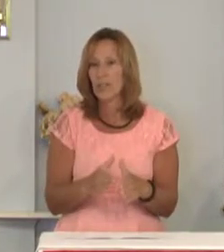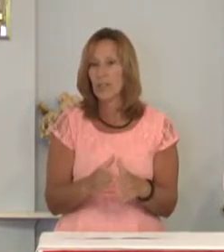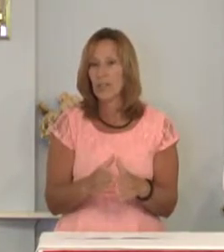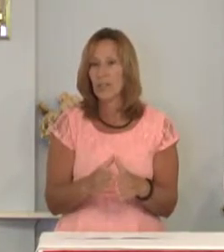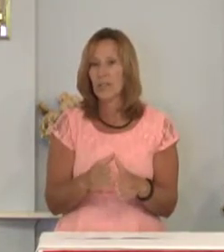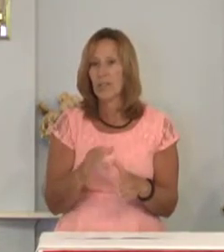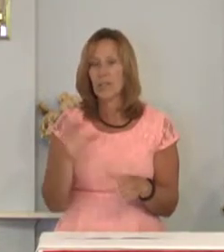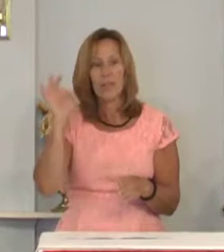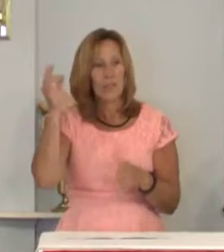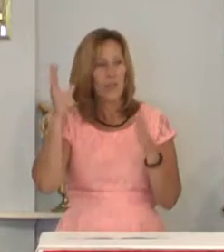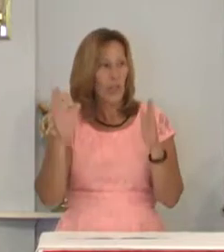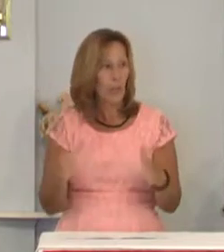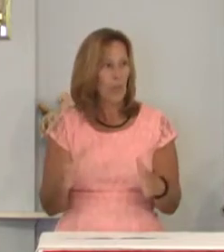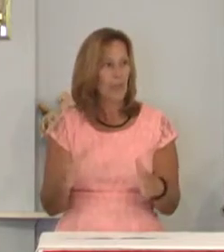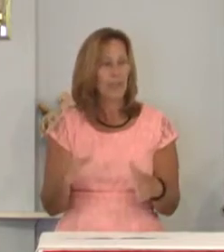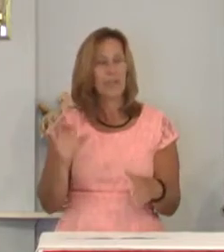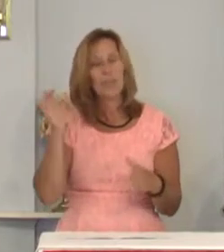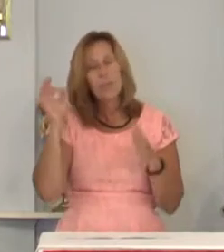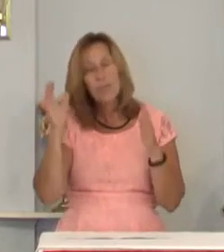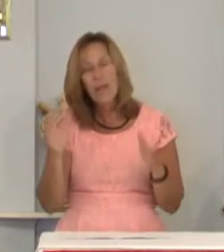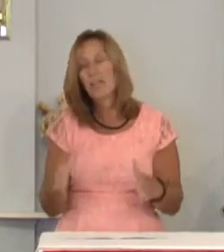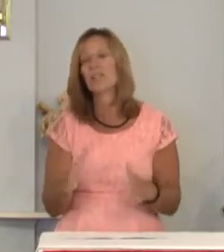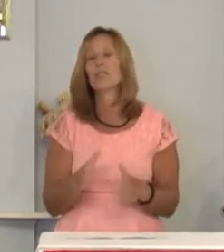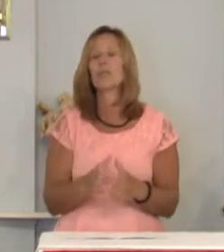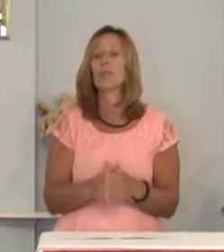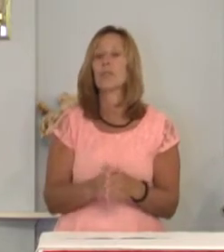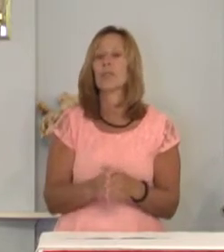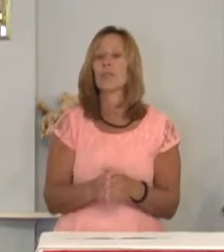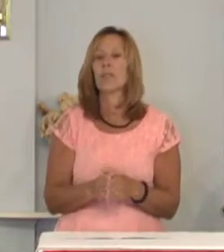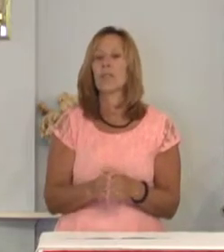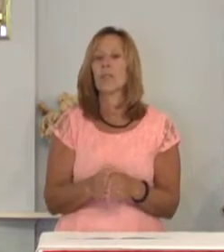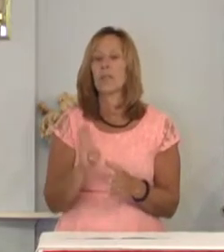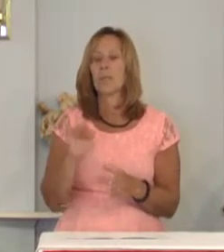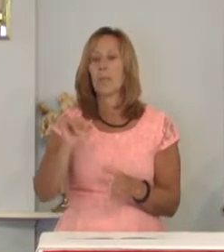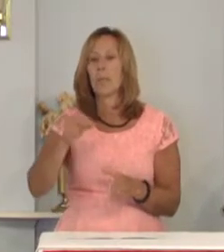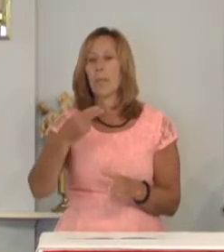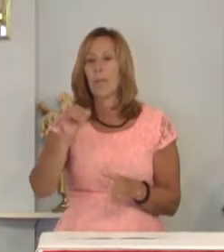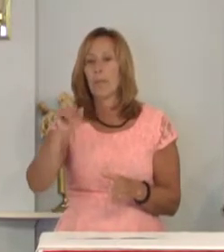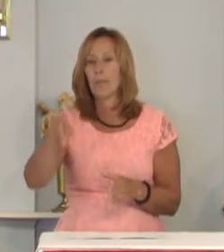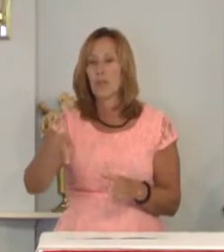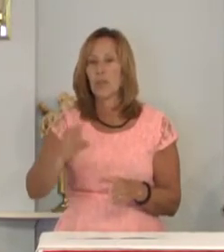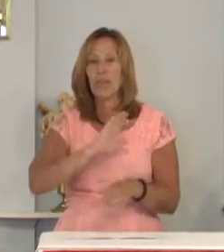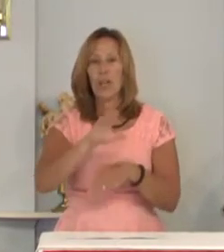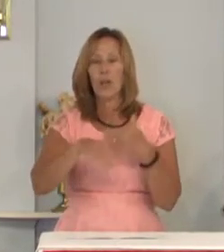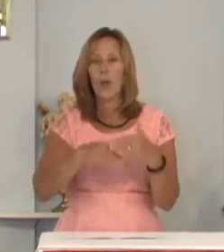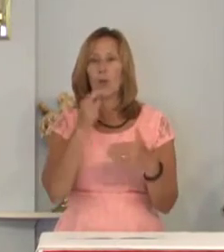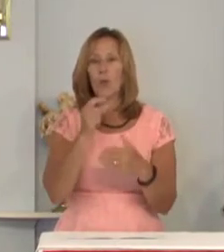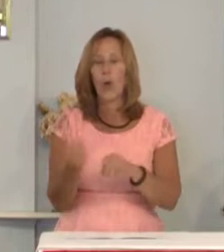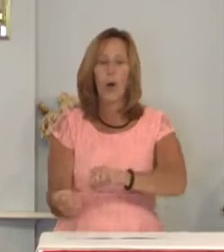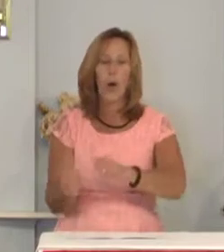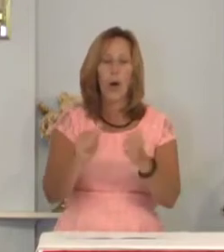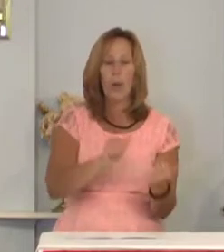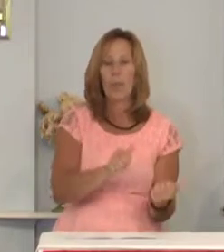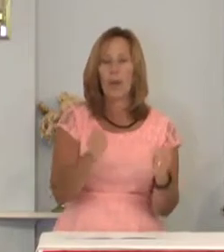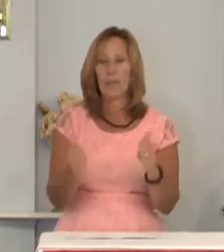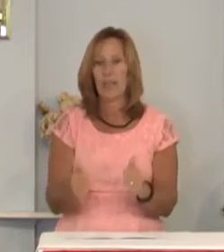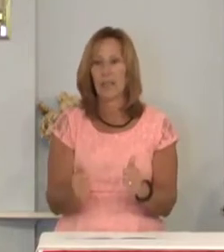chaplains pastors bishops and all who are baptized